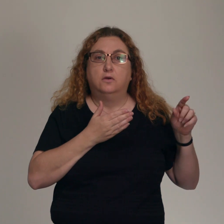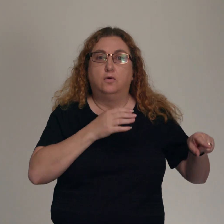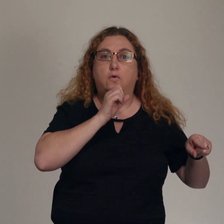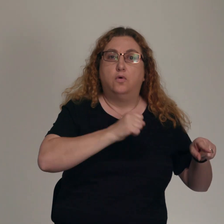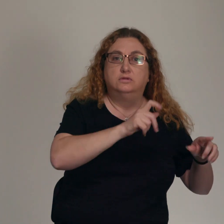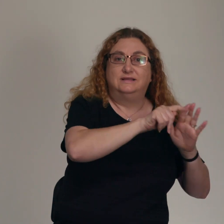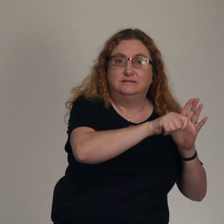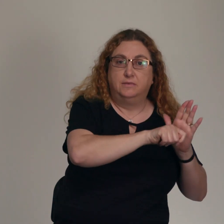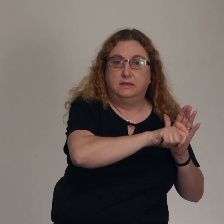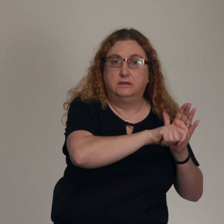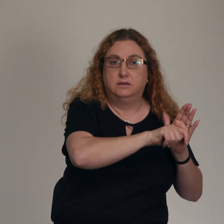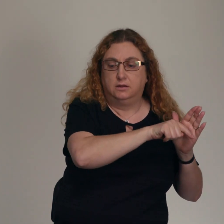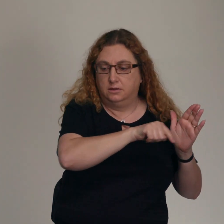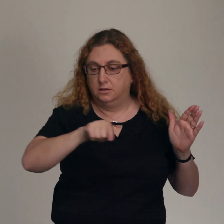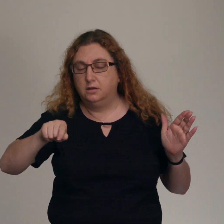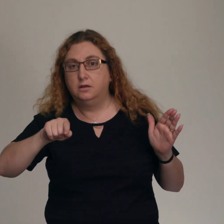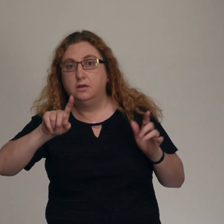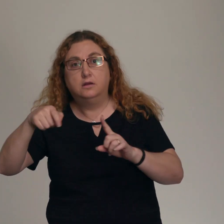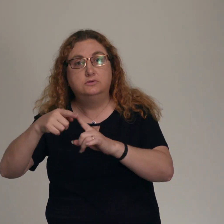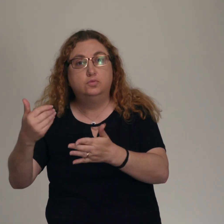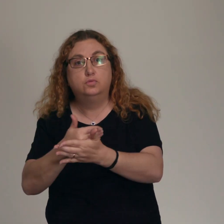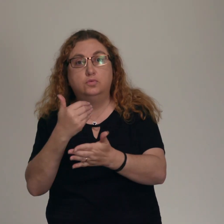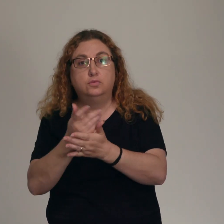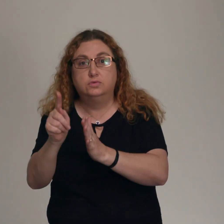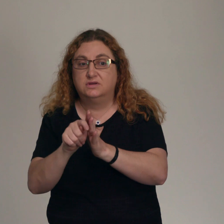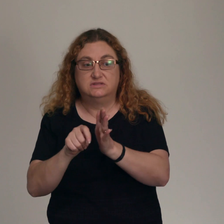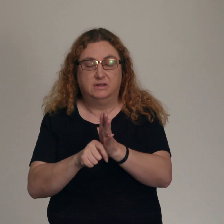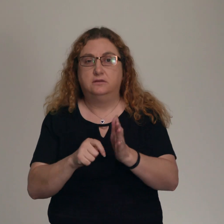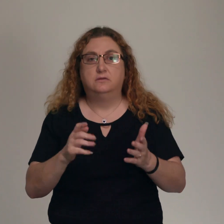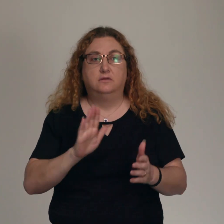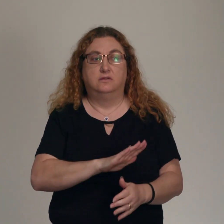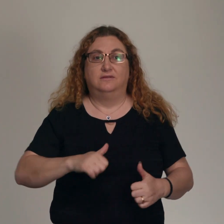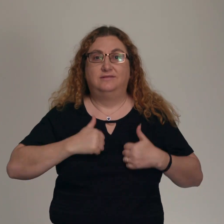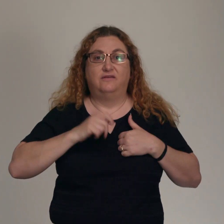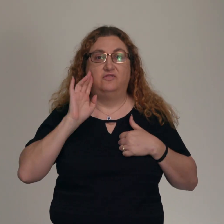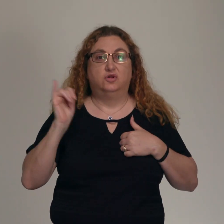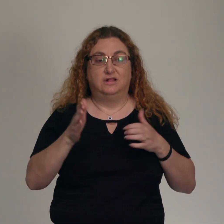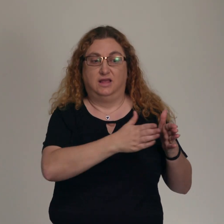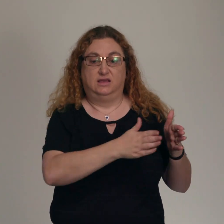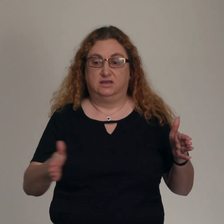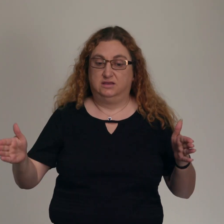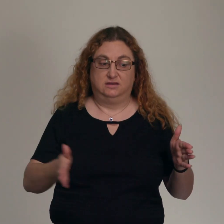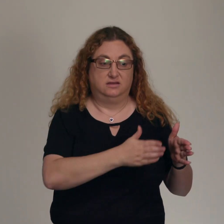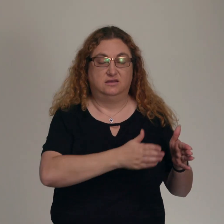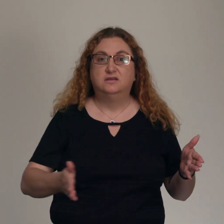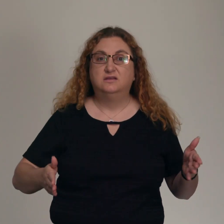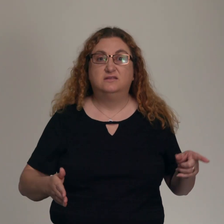before He speaks to them again. What is it supposed to look like for them to live in this season? Look, they didn't expect it